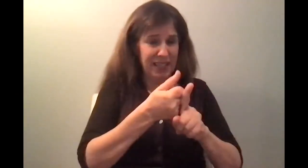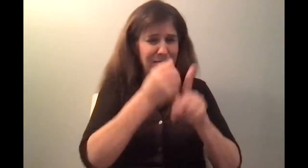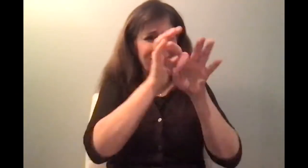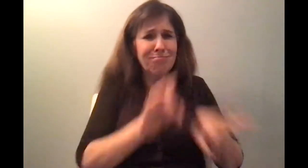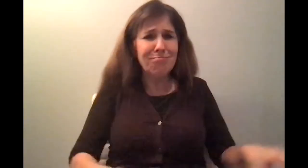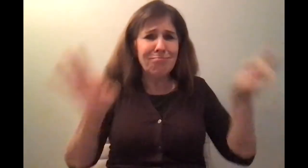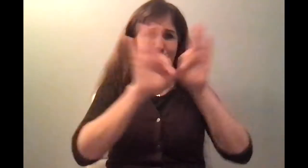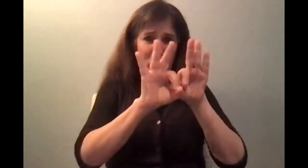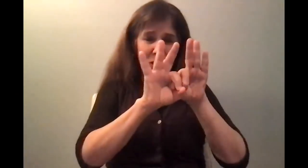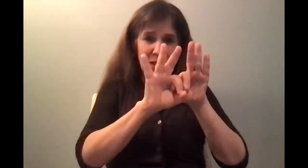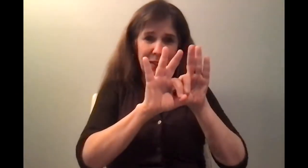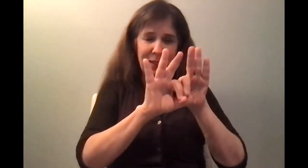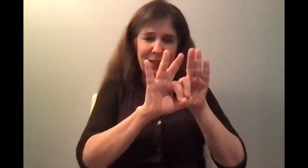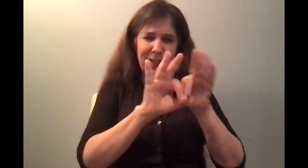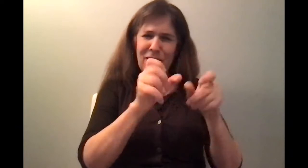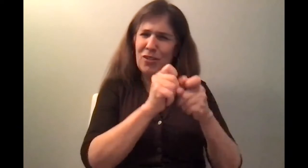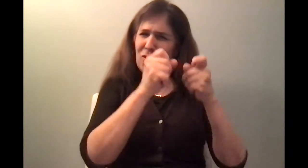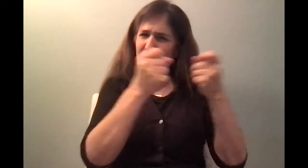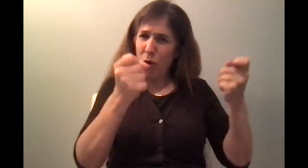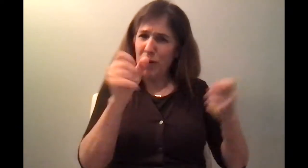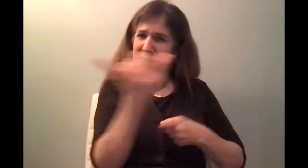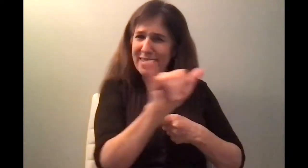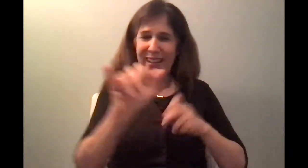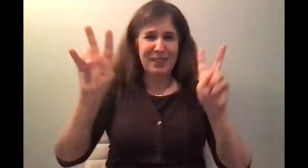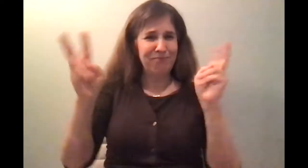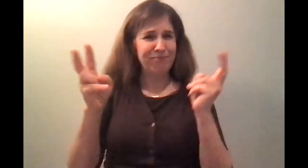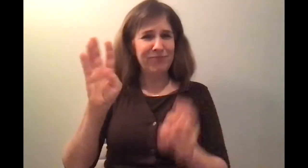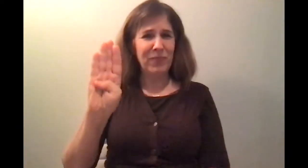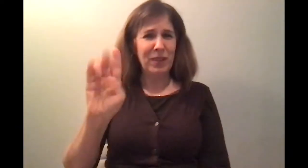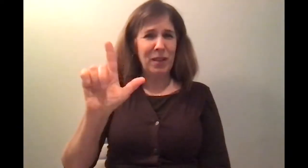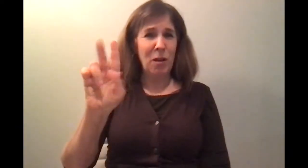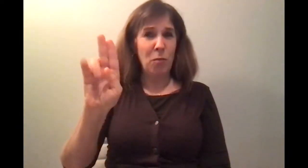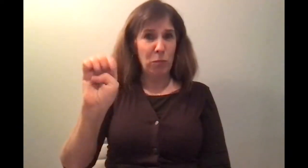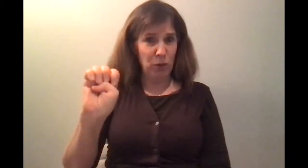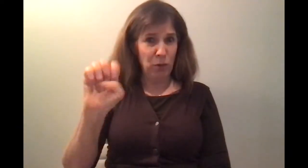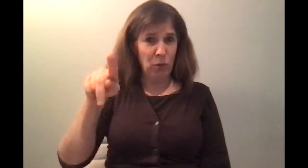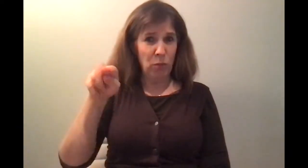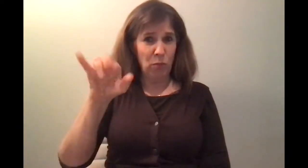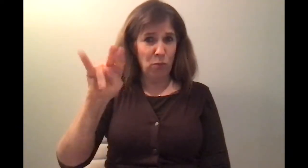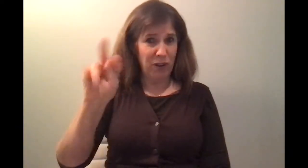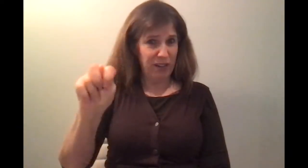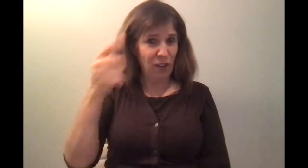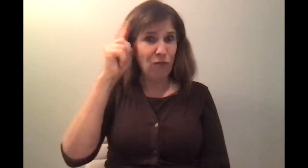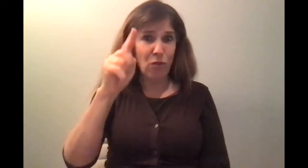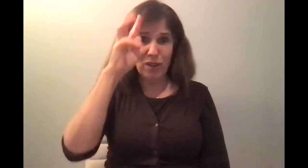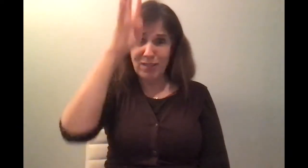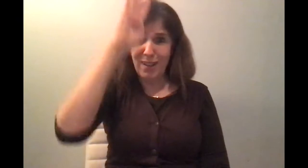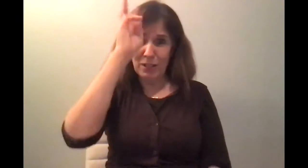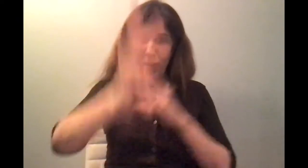the blueprint of the creation. Or it's just like if somebody builds a house, then usually it has a plan